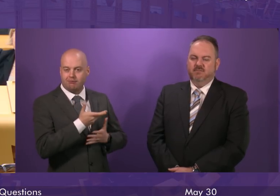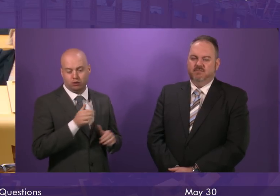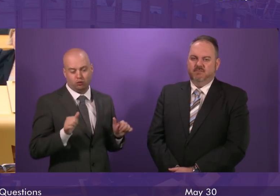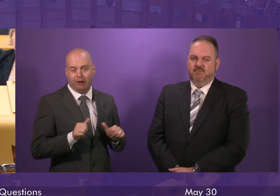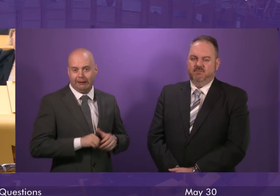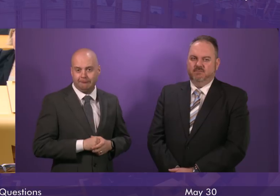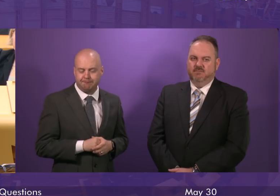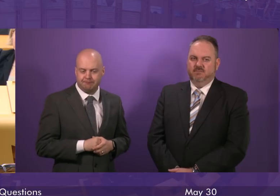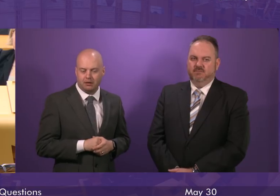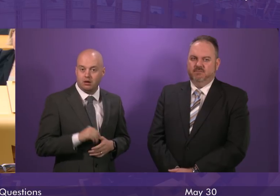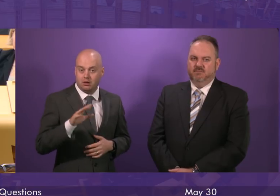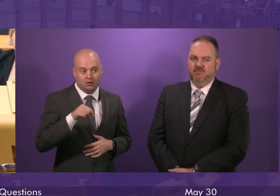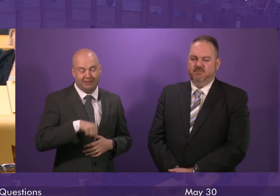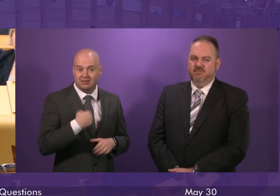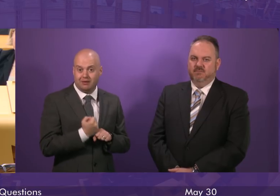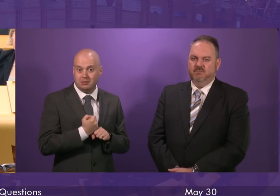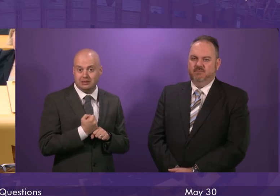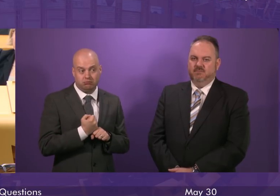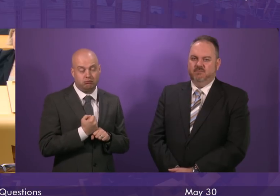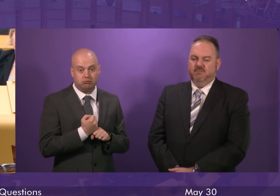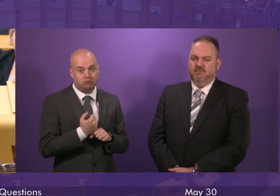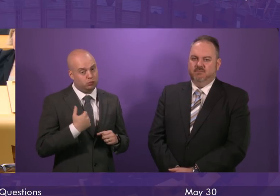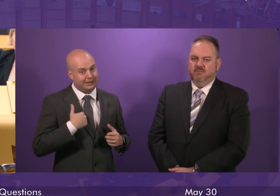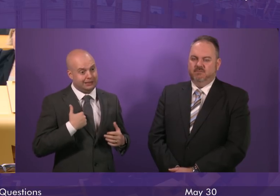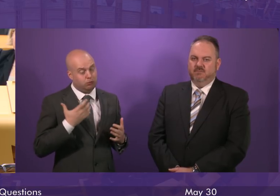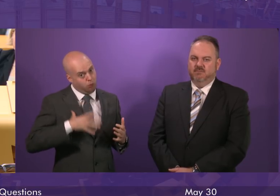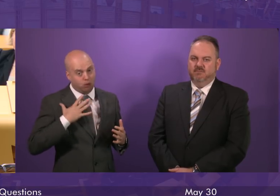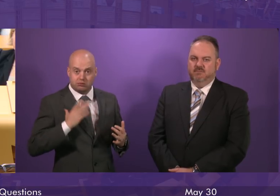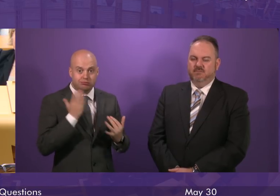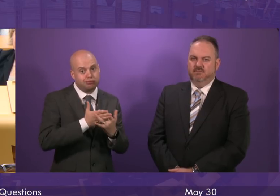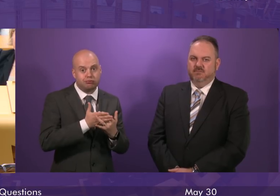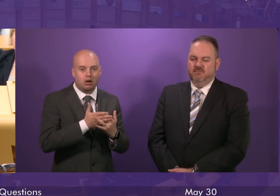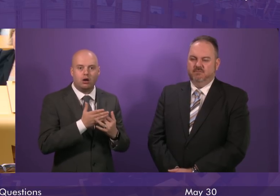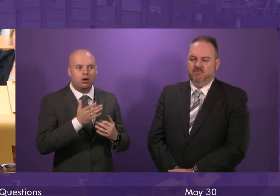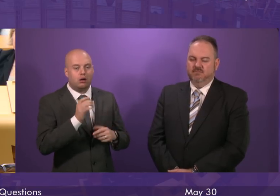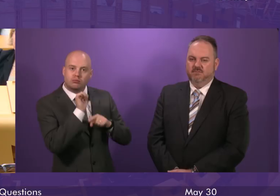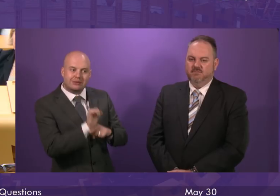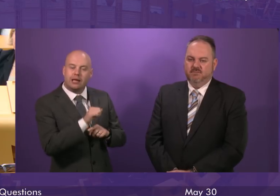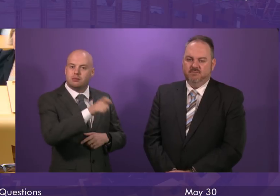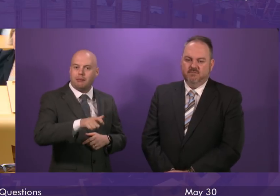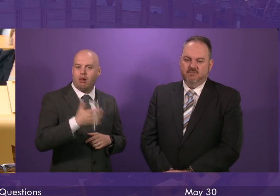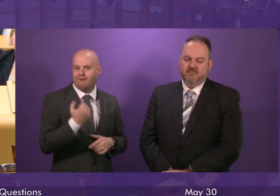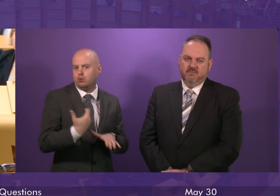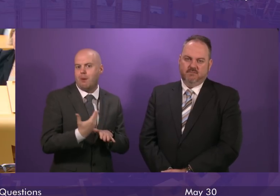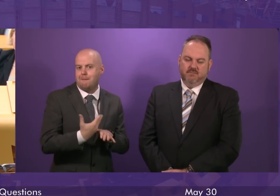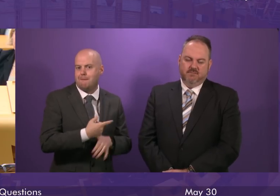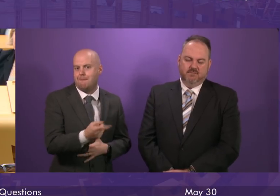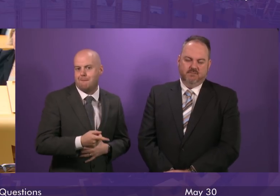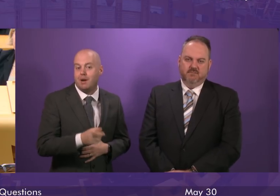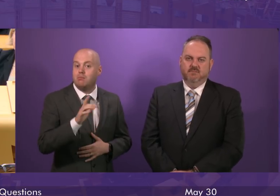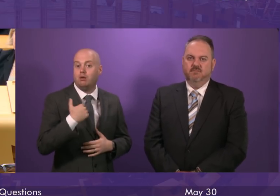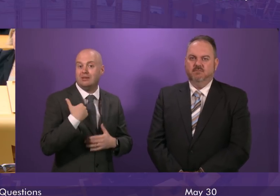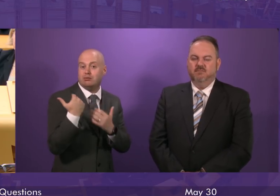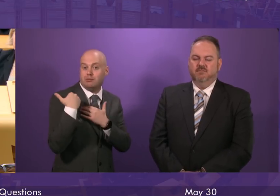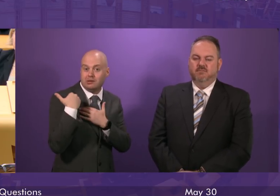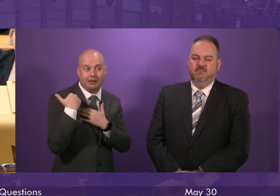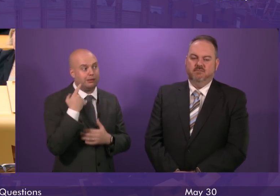has shown our willingness to intervene where it is possible in the interests of workers, but also bearing in mind our responsibilities to